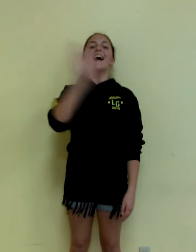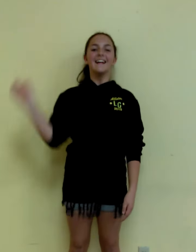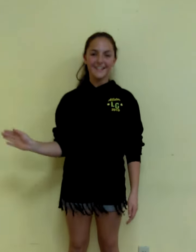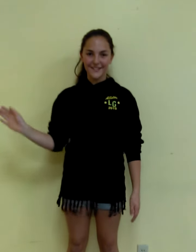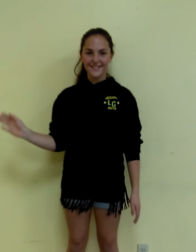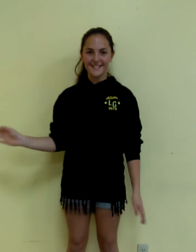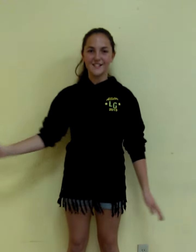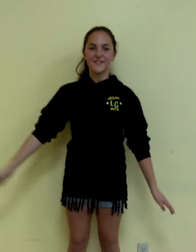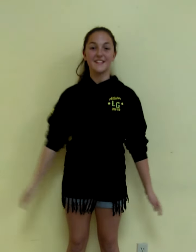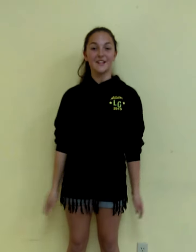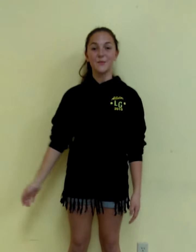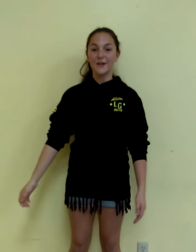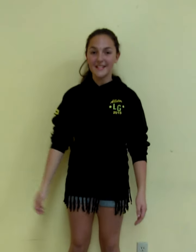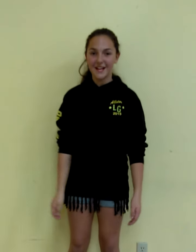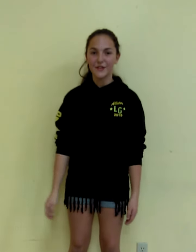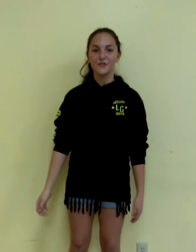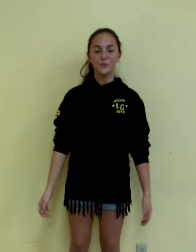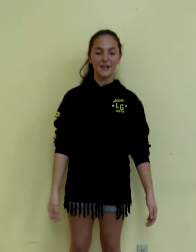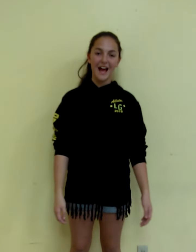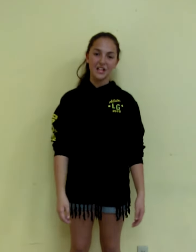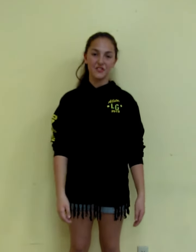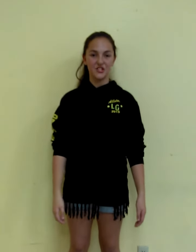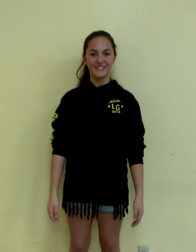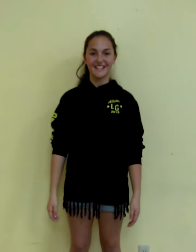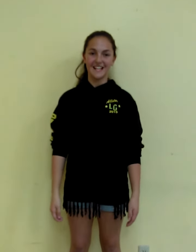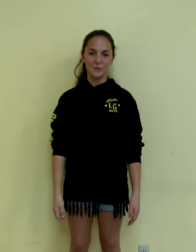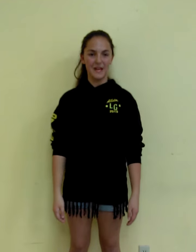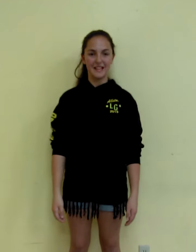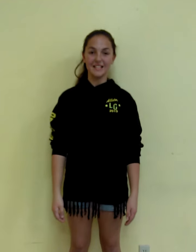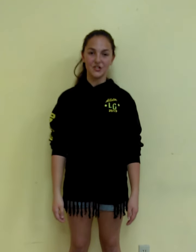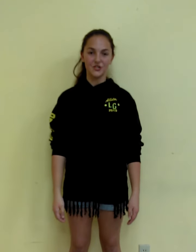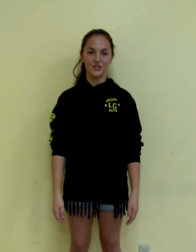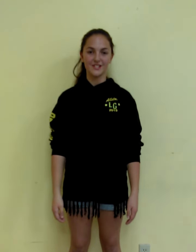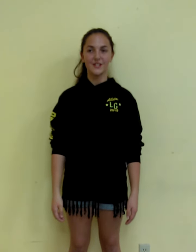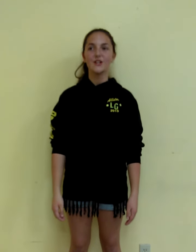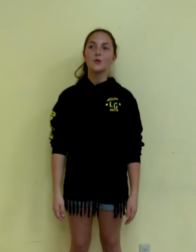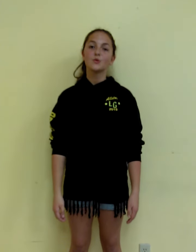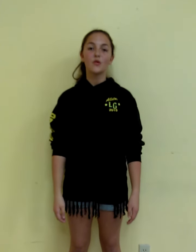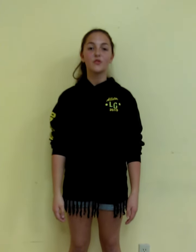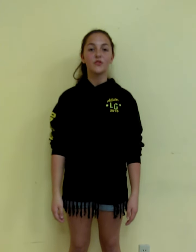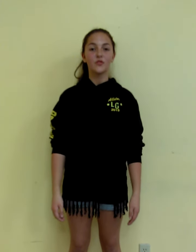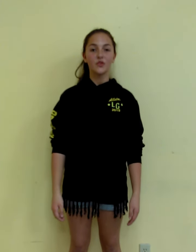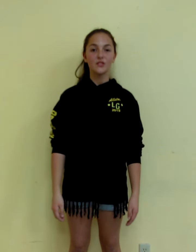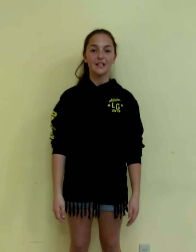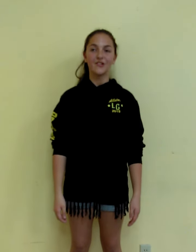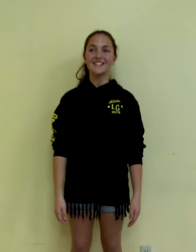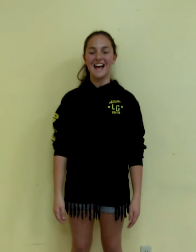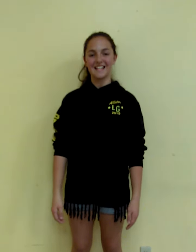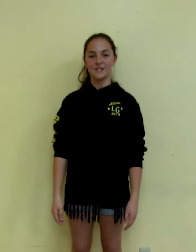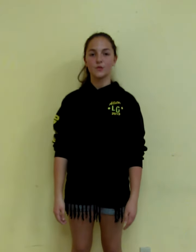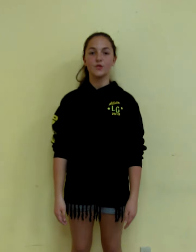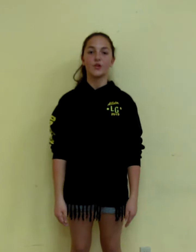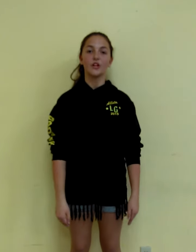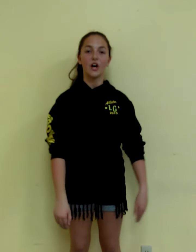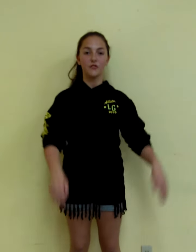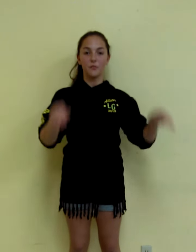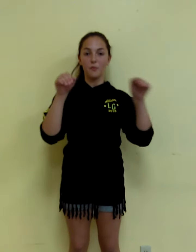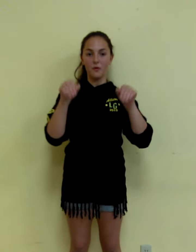Hello, this is for the letter breakdown of Supercalifragilisticexpialidations. So for the first letter is S, so you're going to cuff both